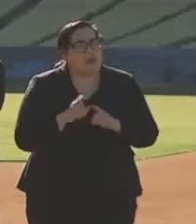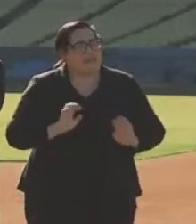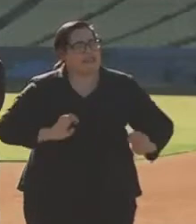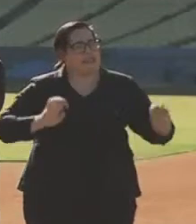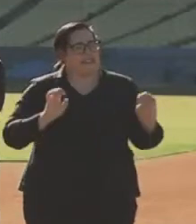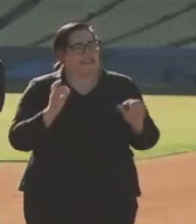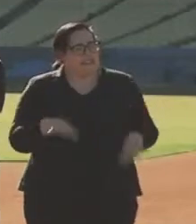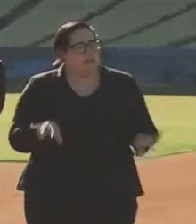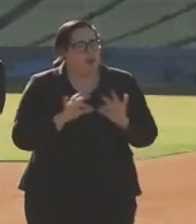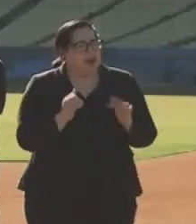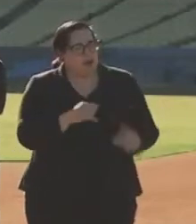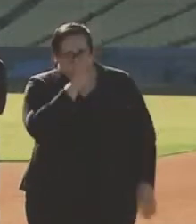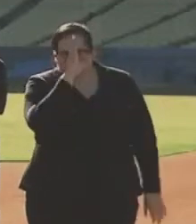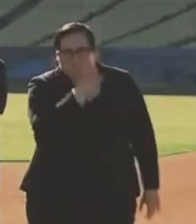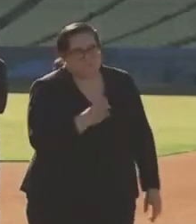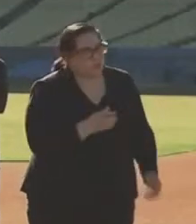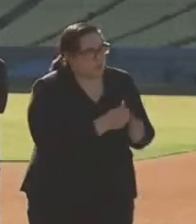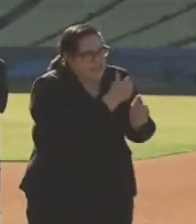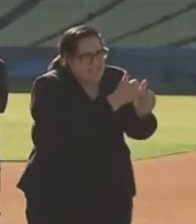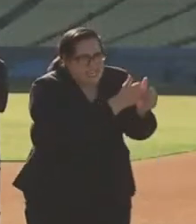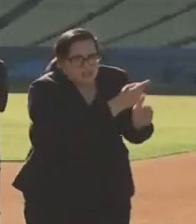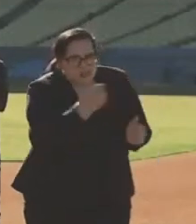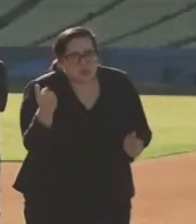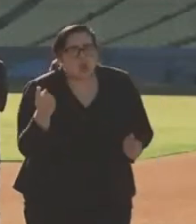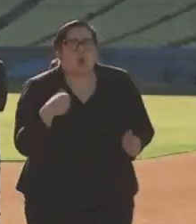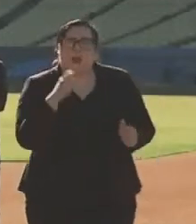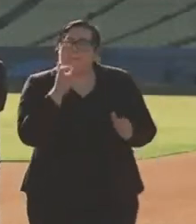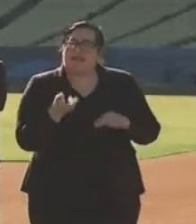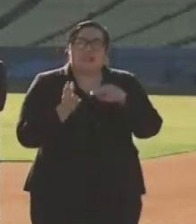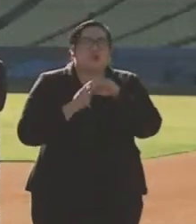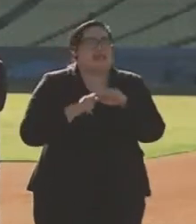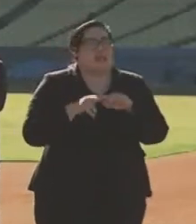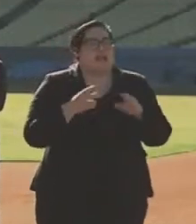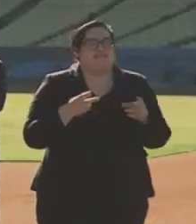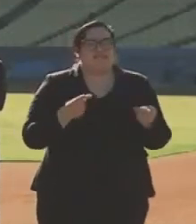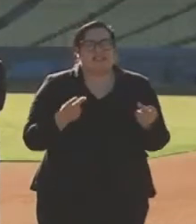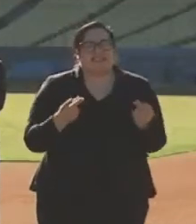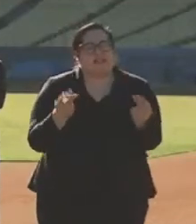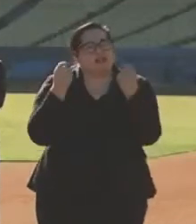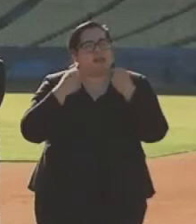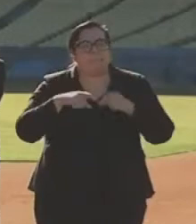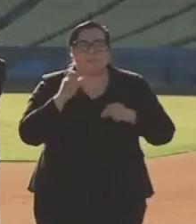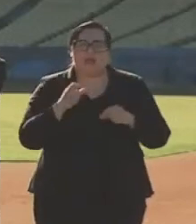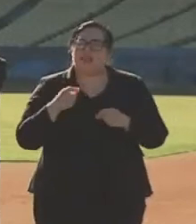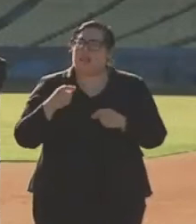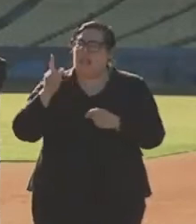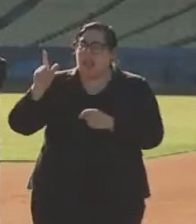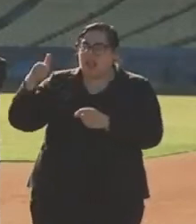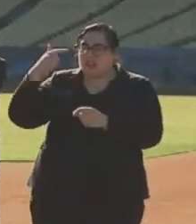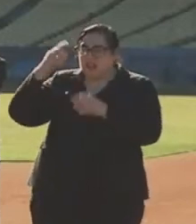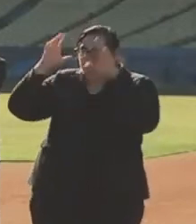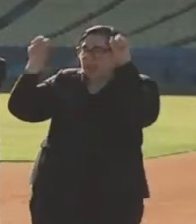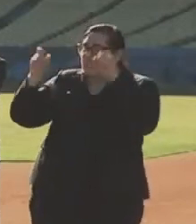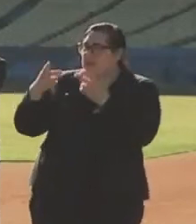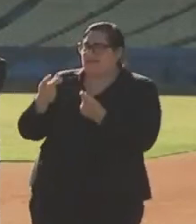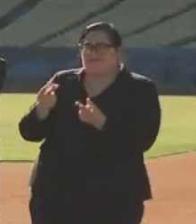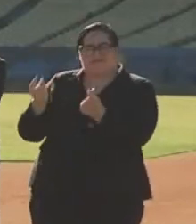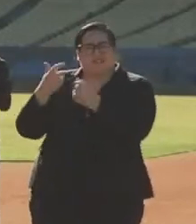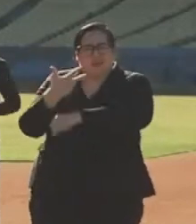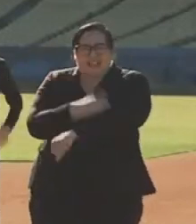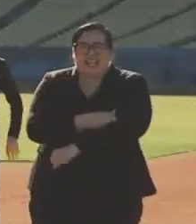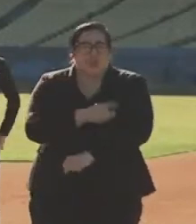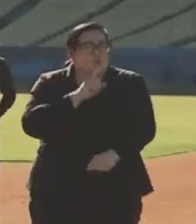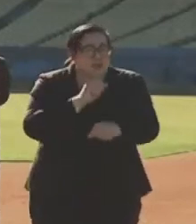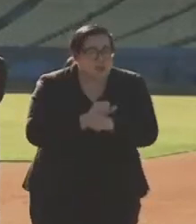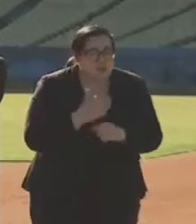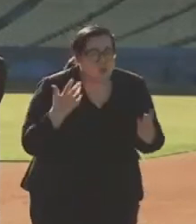be quite candid with each and every one of you. We've got to increase the pace and distribution in the administration of these vaccines. The reality is